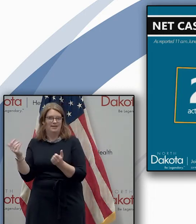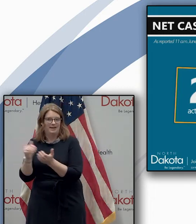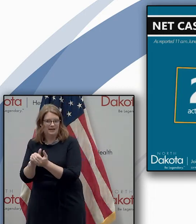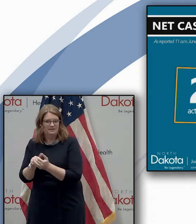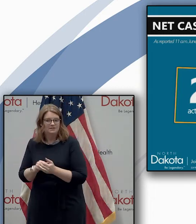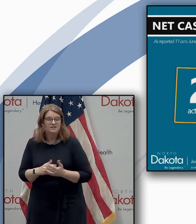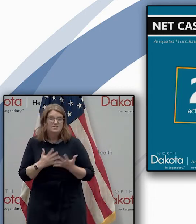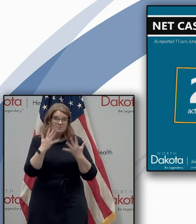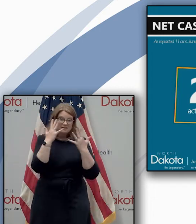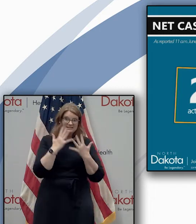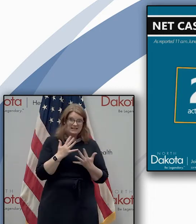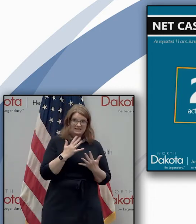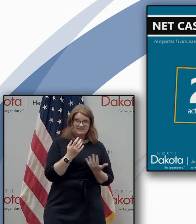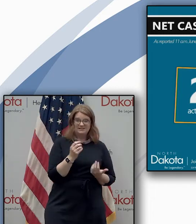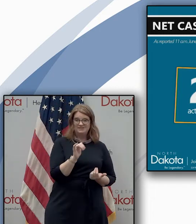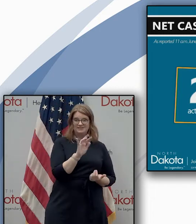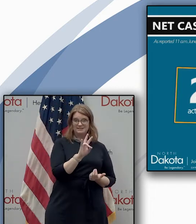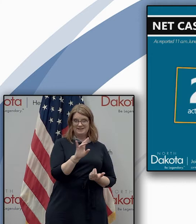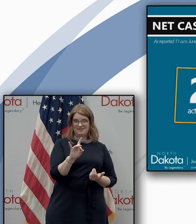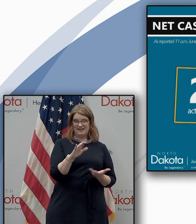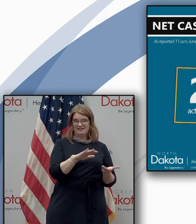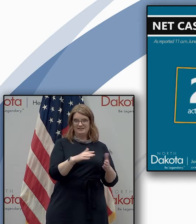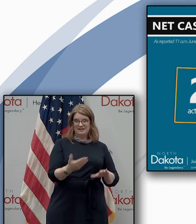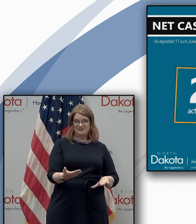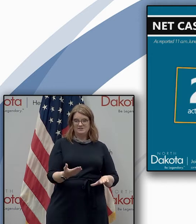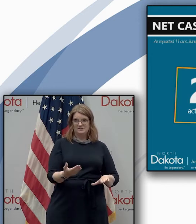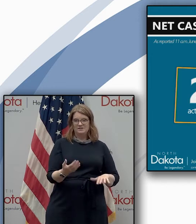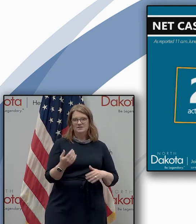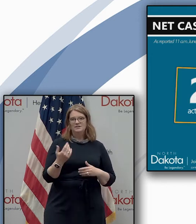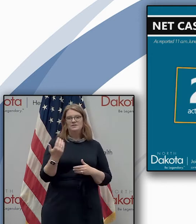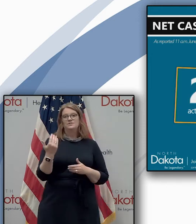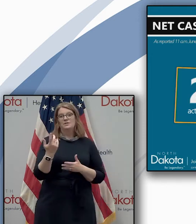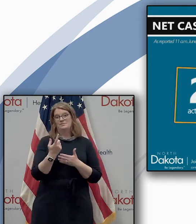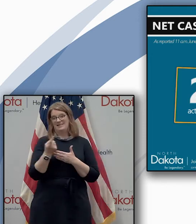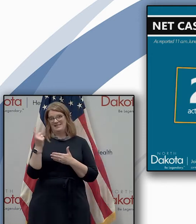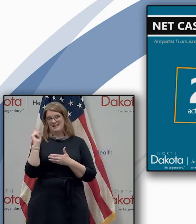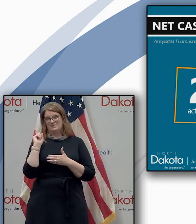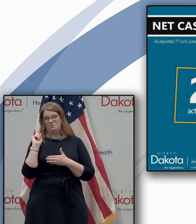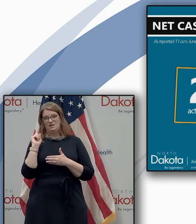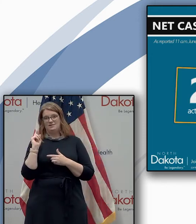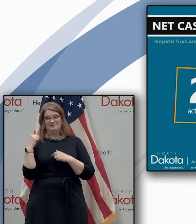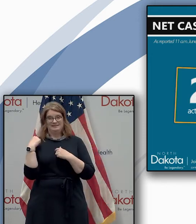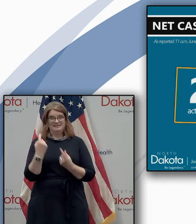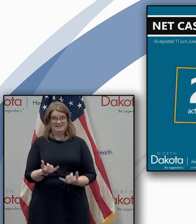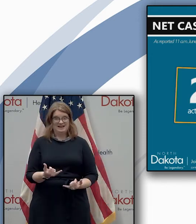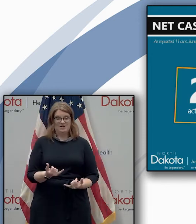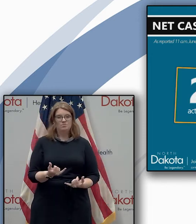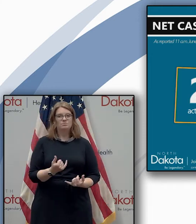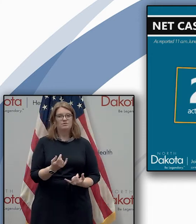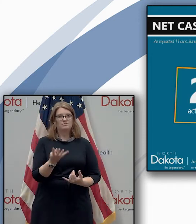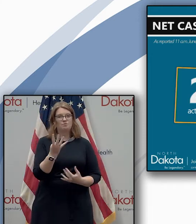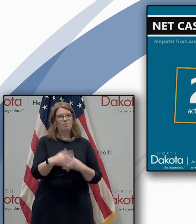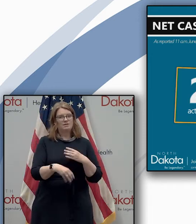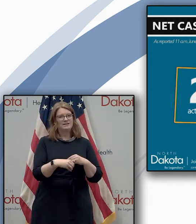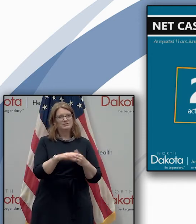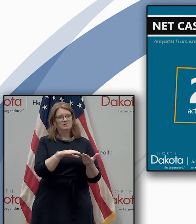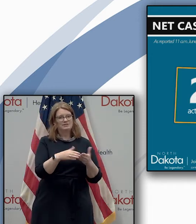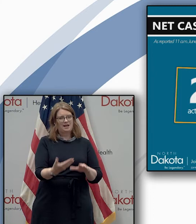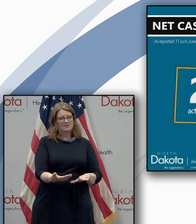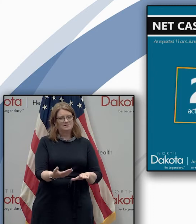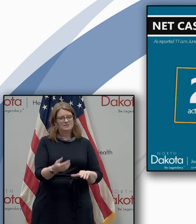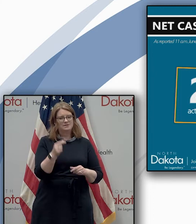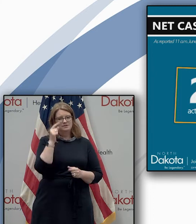we've had 78 deaths this is four up from last week when we were here Tuesday last Thursday